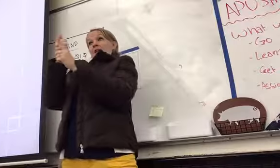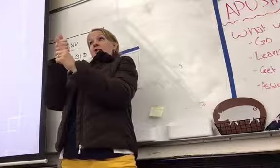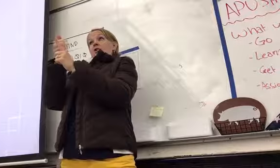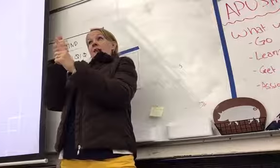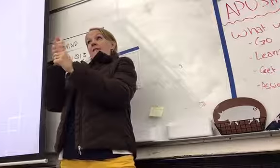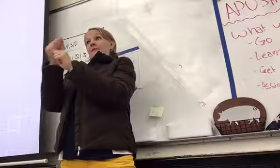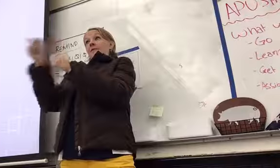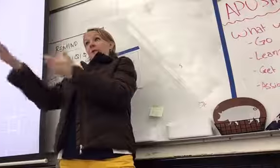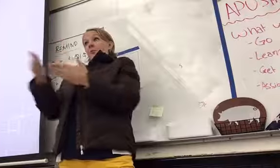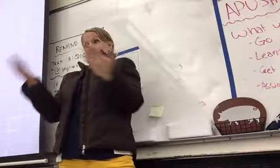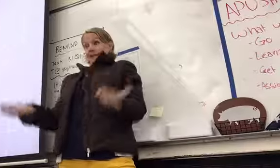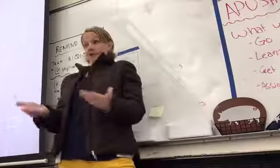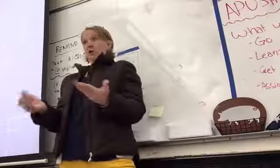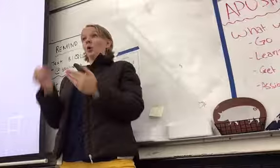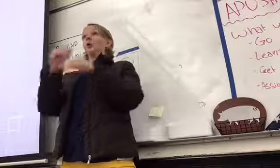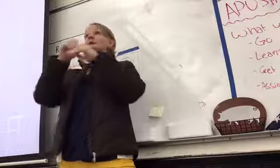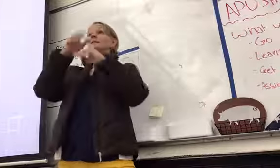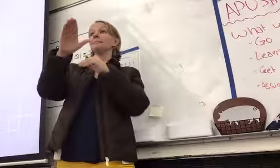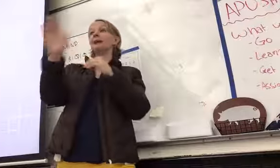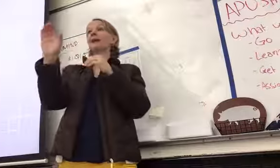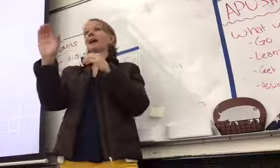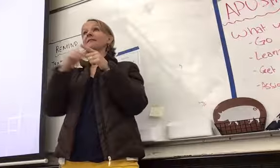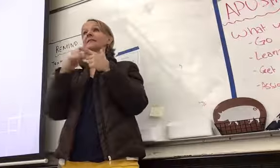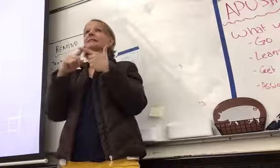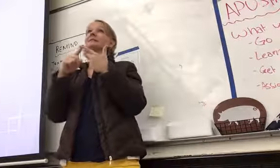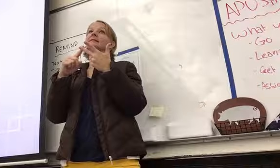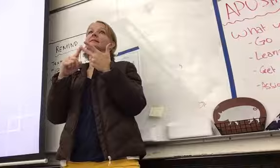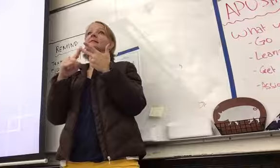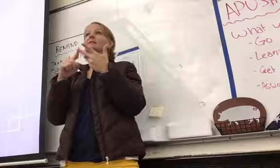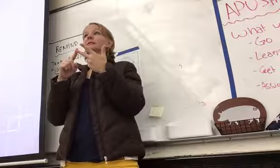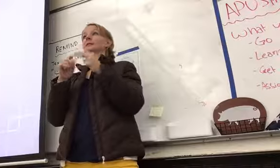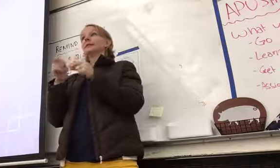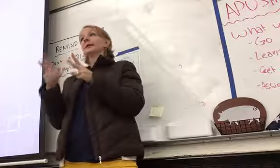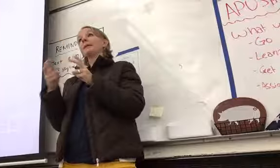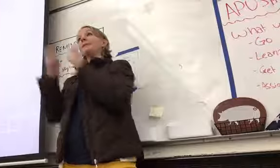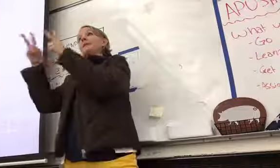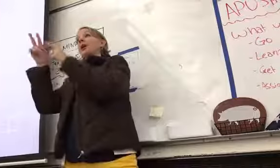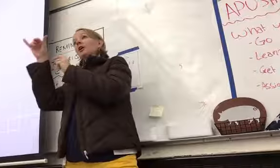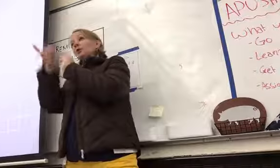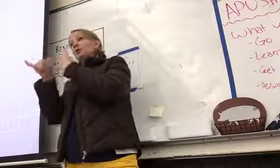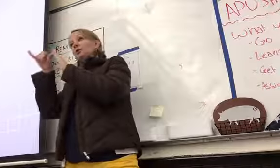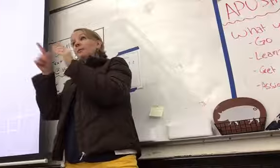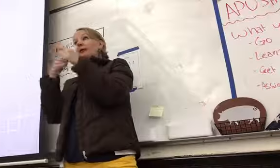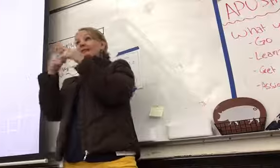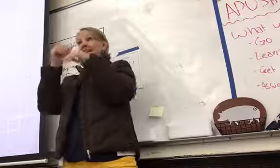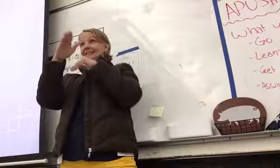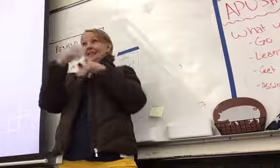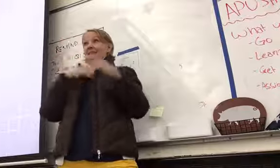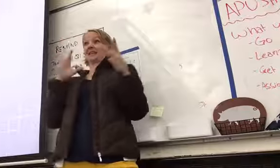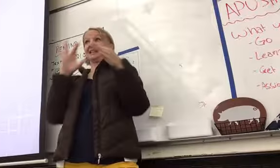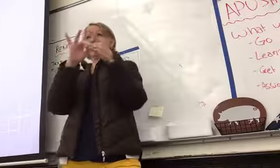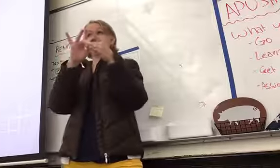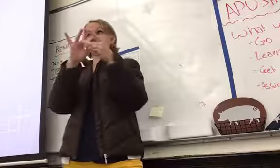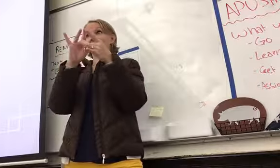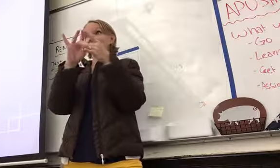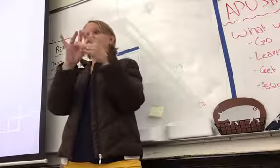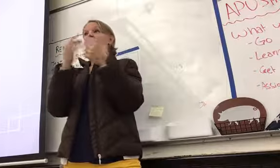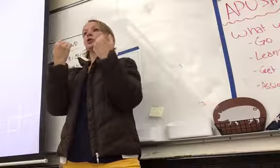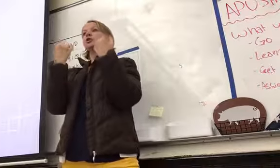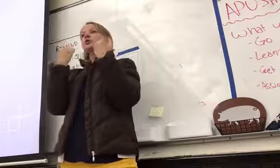You can submit it on Canvas. You can put it on YouTube and send me a link on Canvas. Please try to submit it on Canvas alone, because it makes